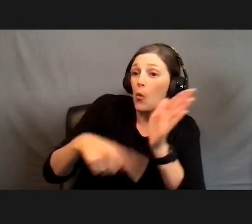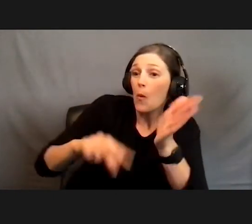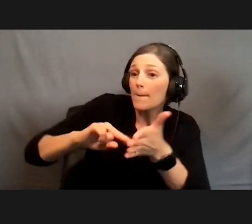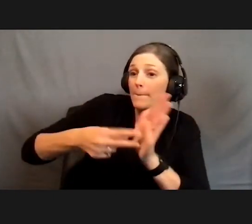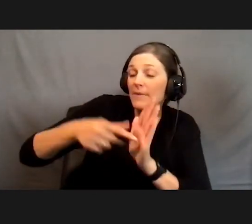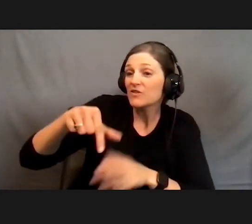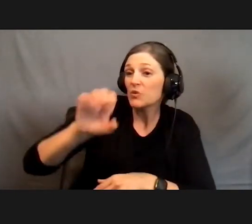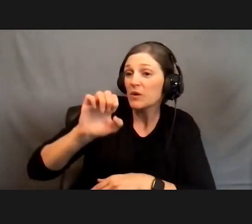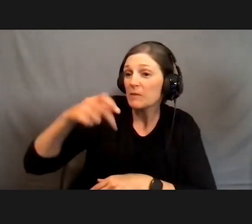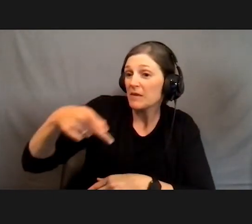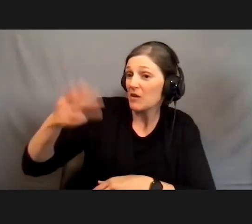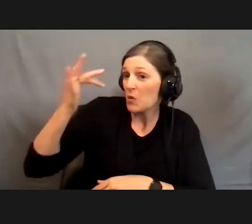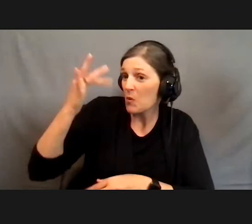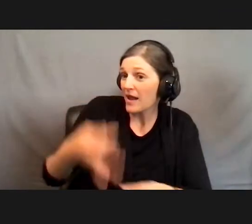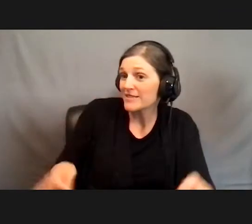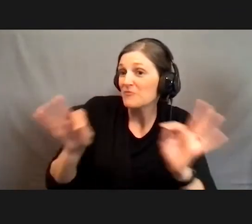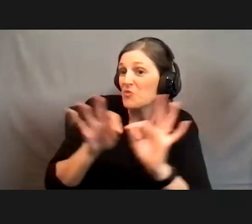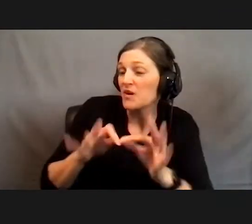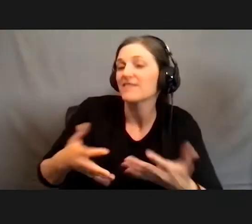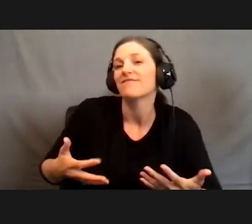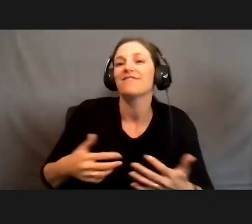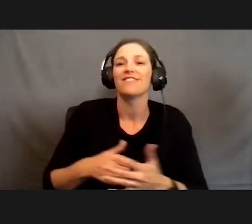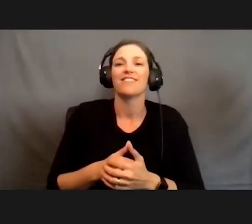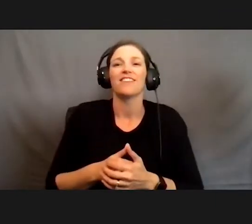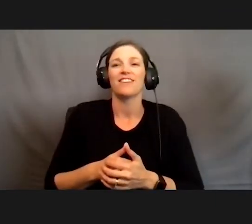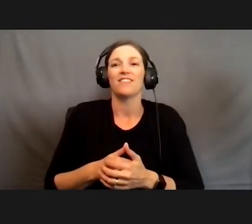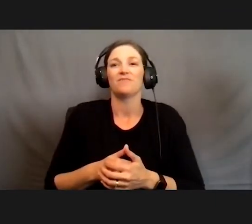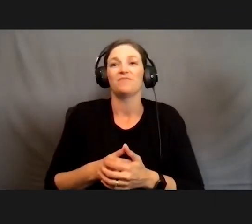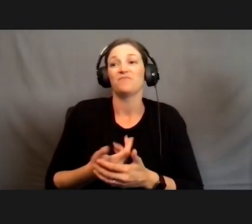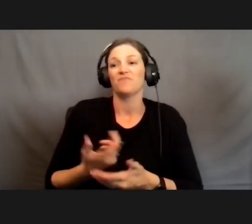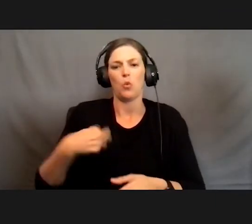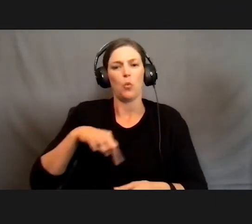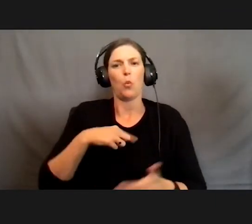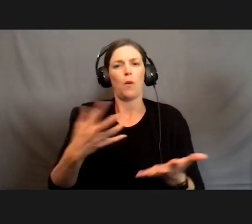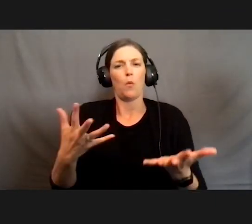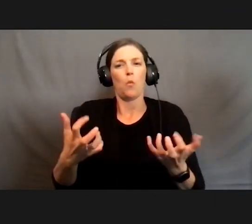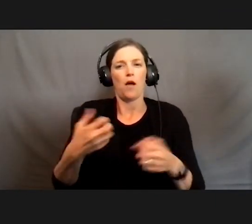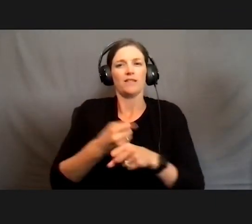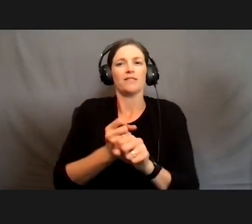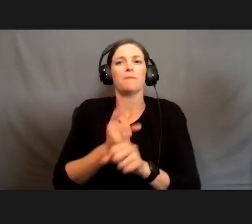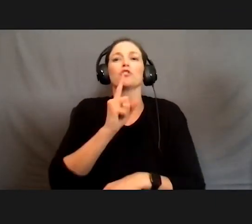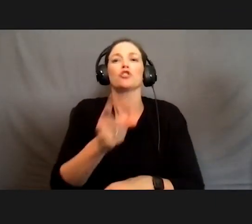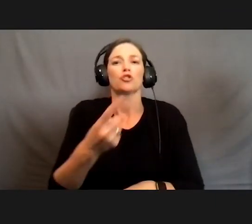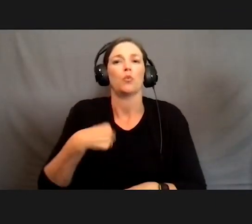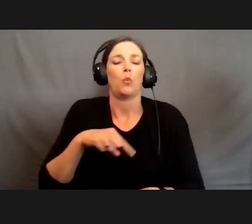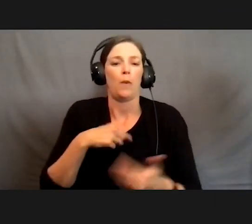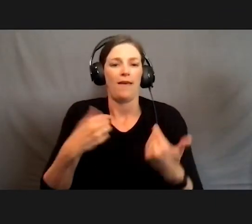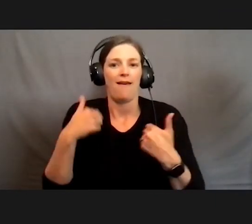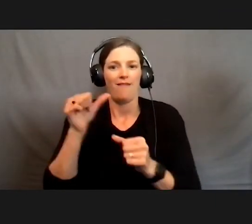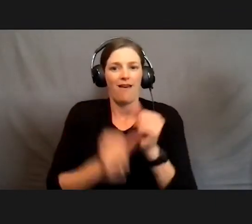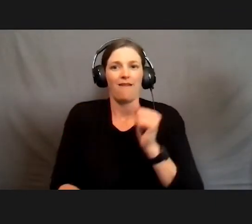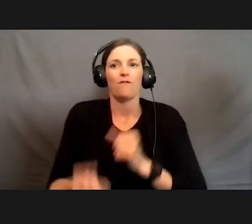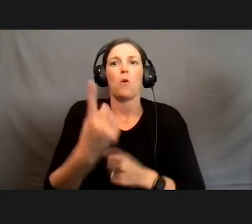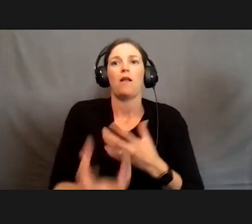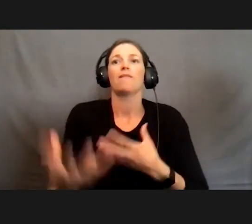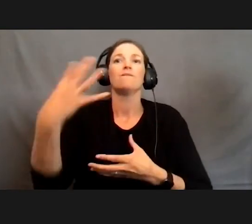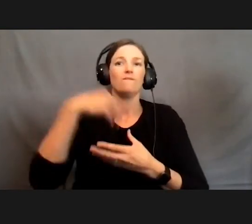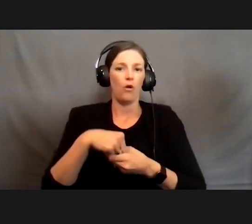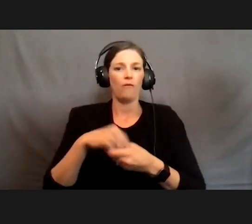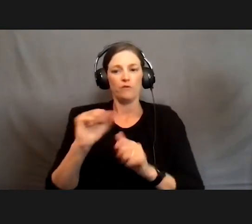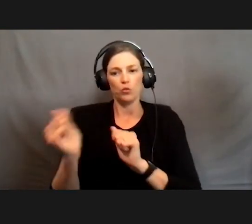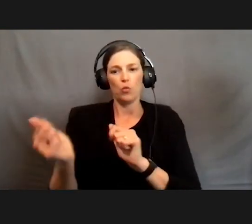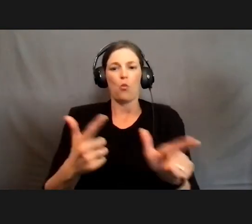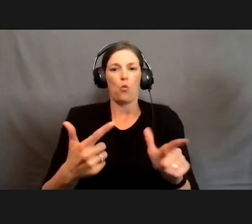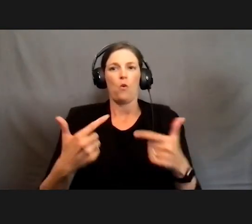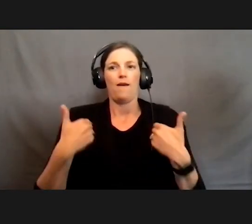importance of that is. And so we want to make sure that we have everyone involved and that you all have a voice, too.